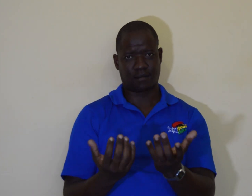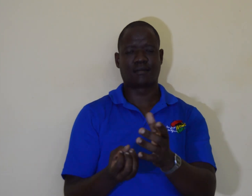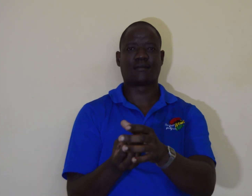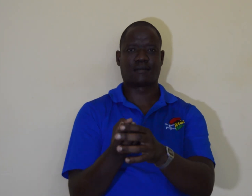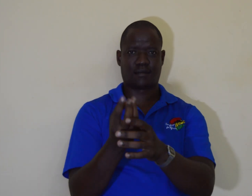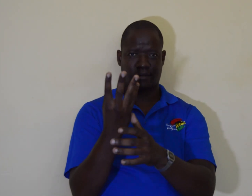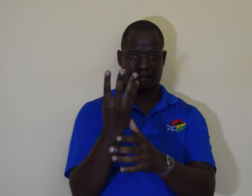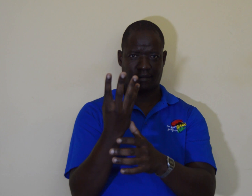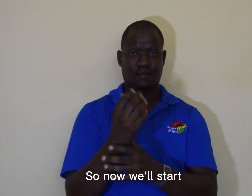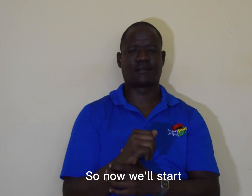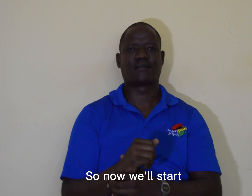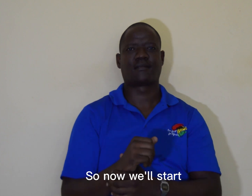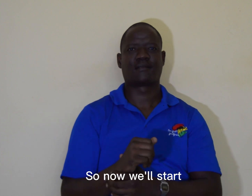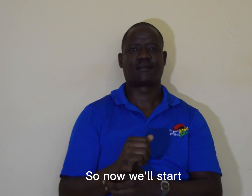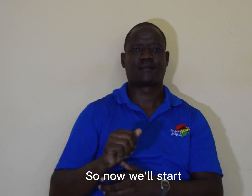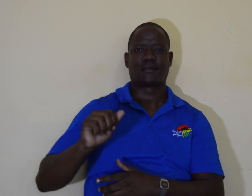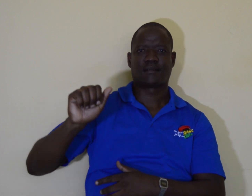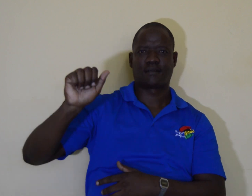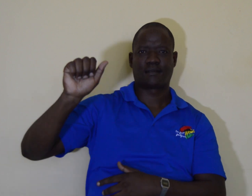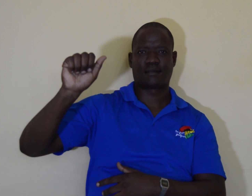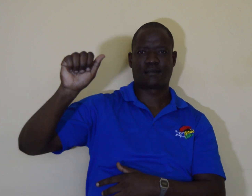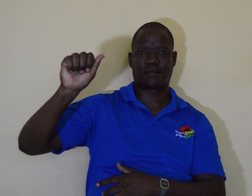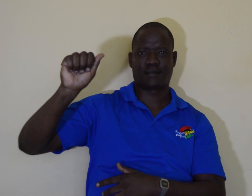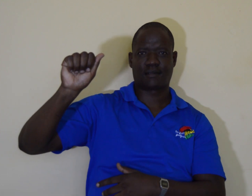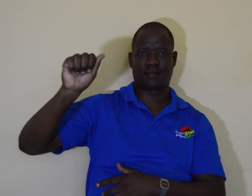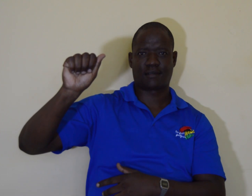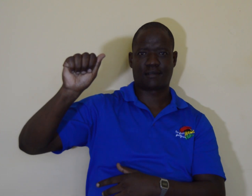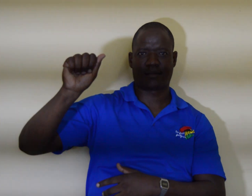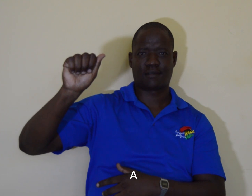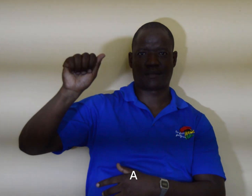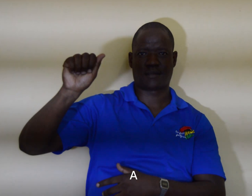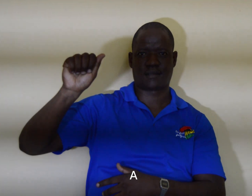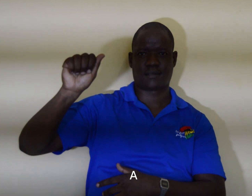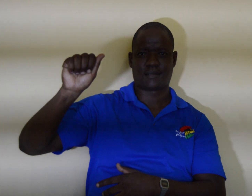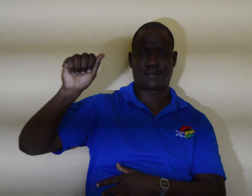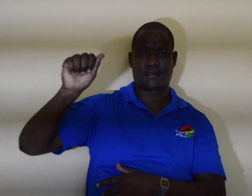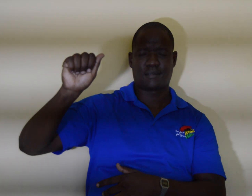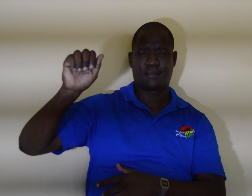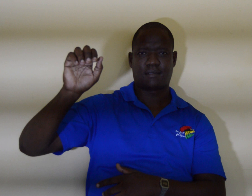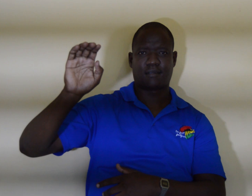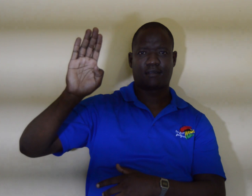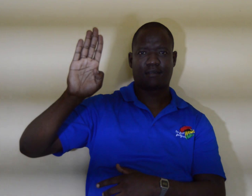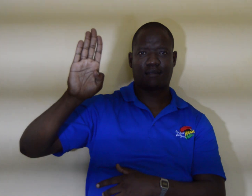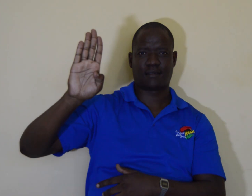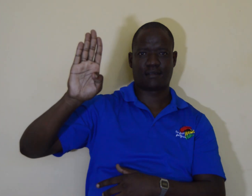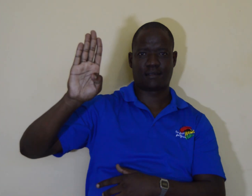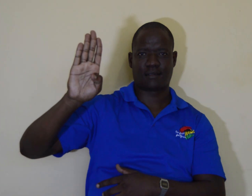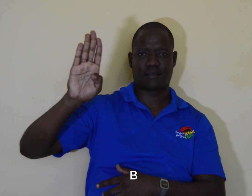So now we'll start. A, B,